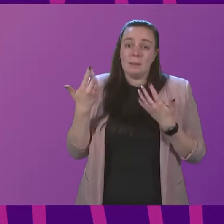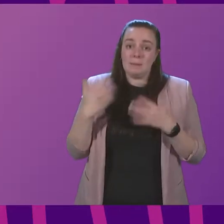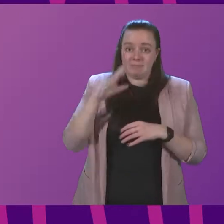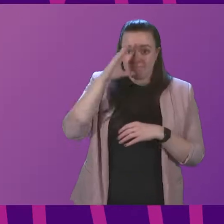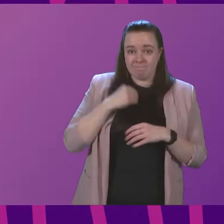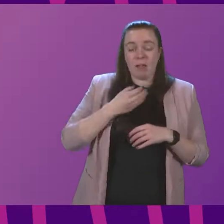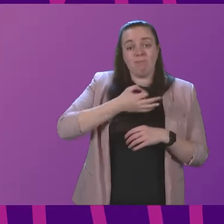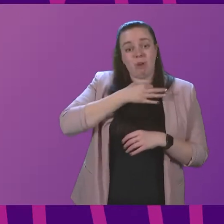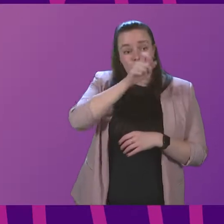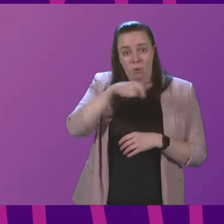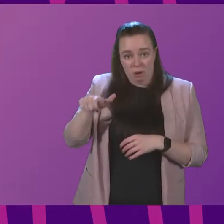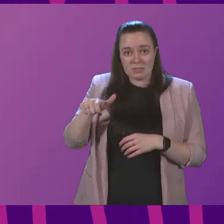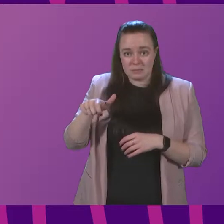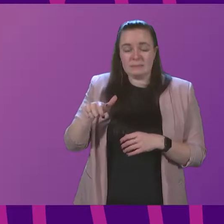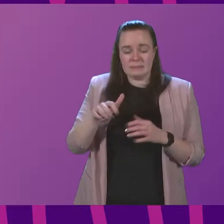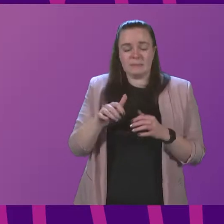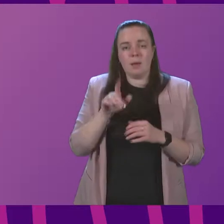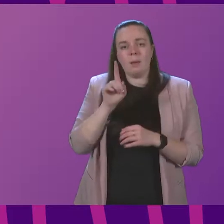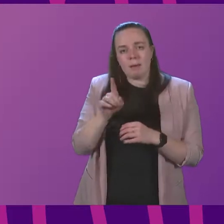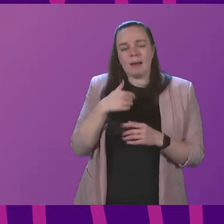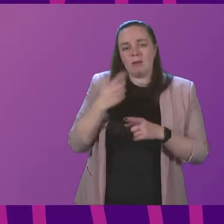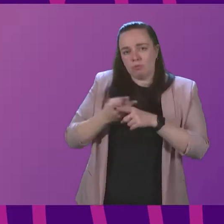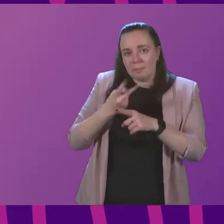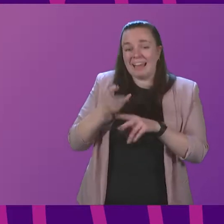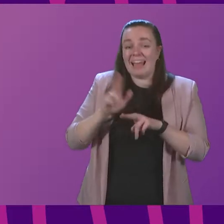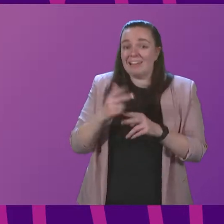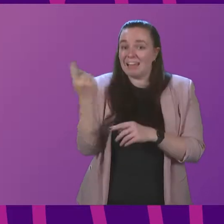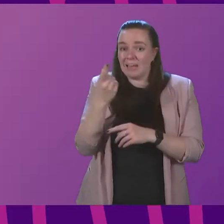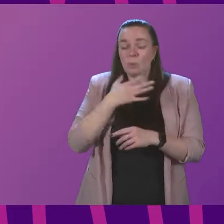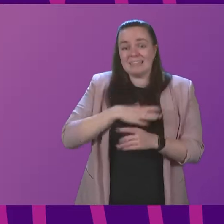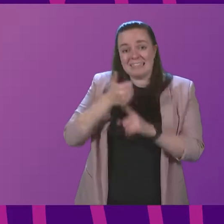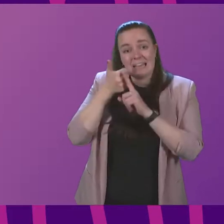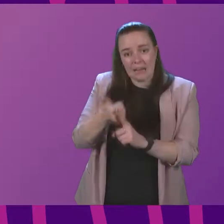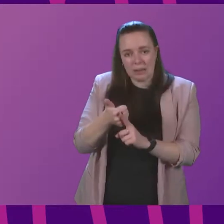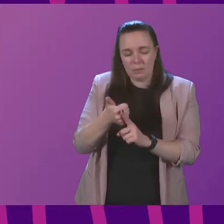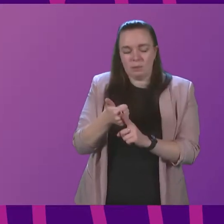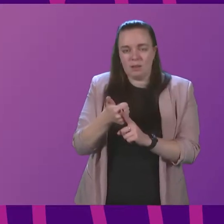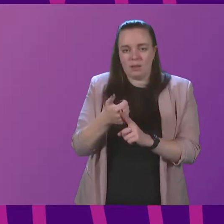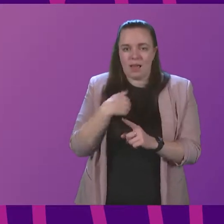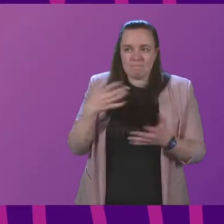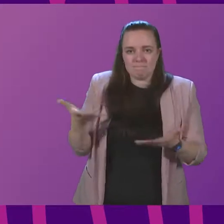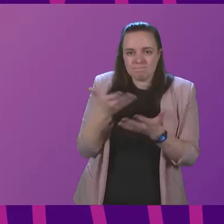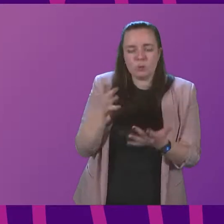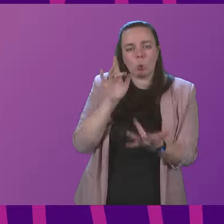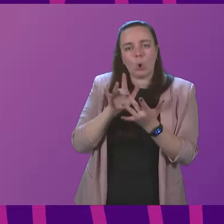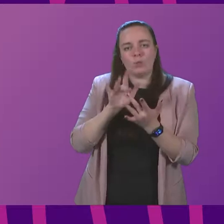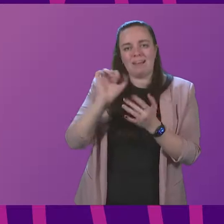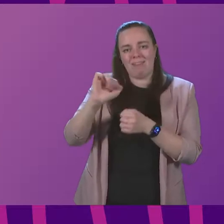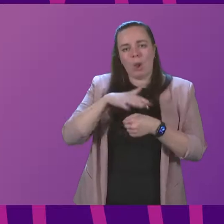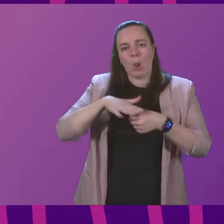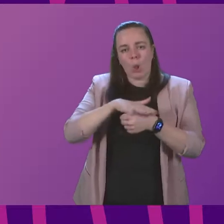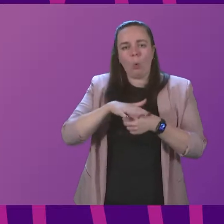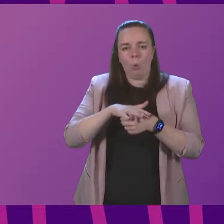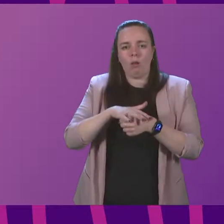vulnerable customers but I do reiterate the point that if anybody is in need of assistance I would urge them to contact their local resilience